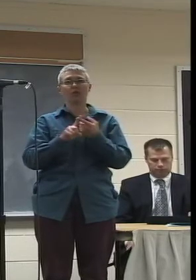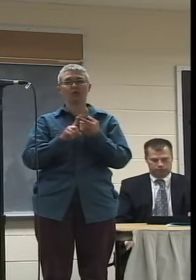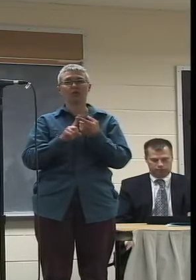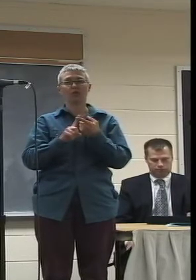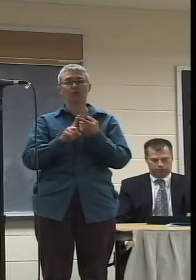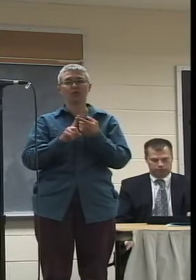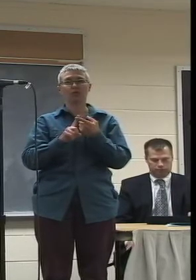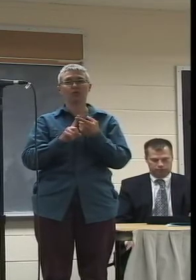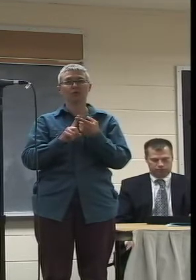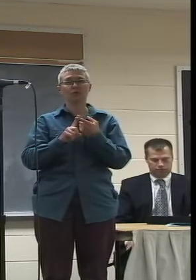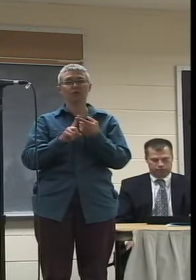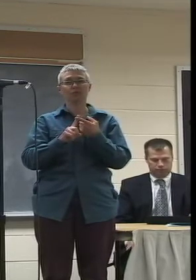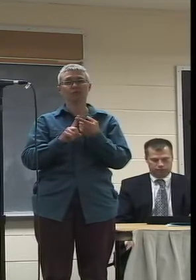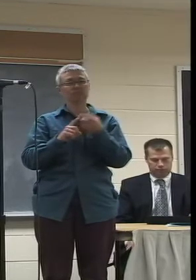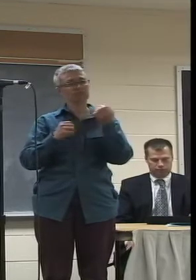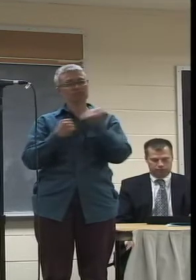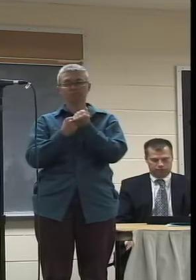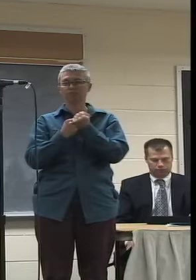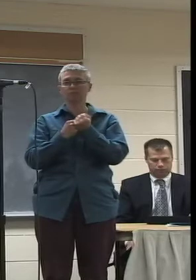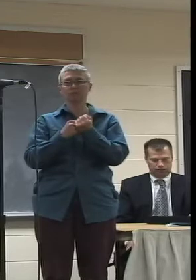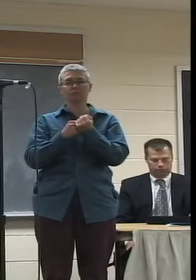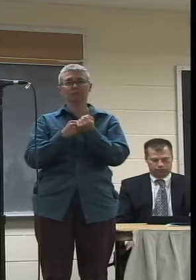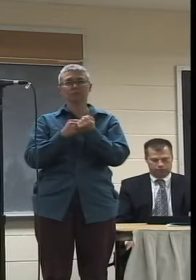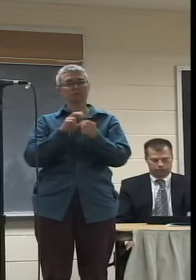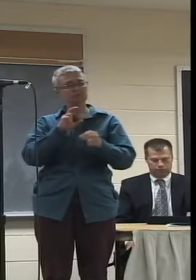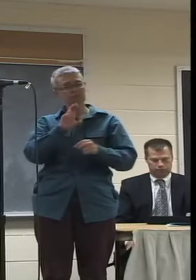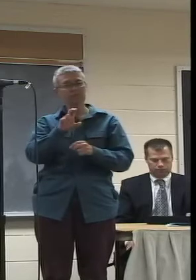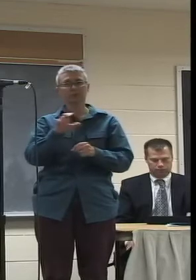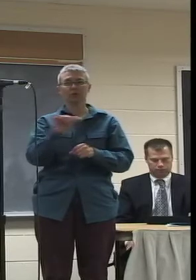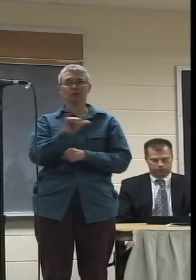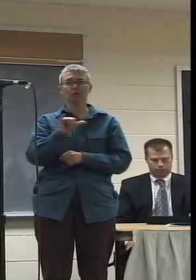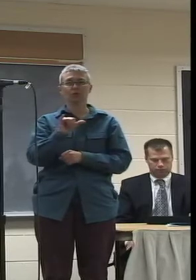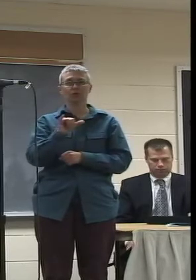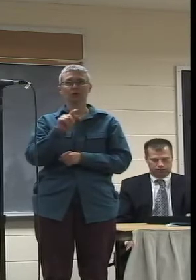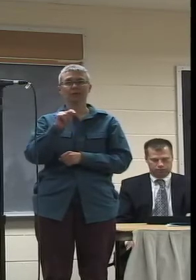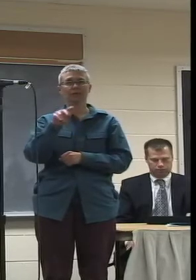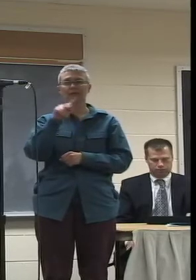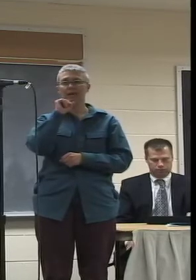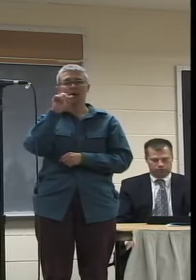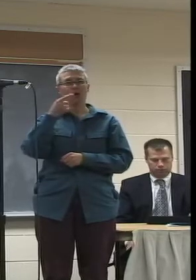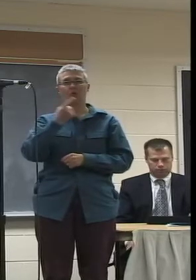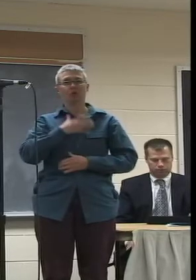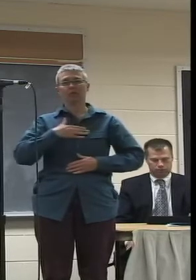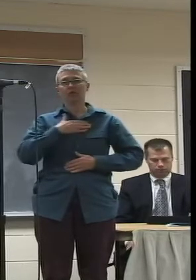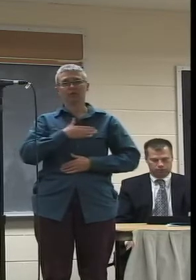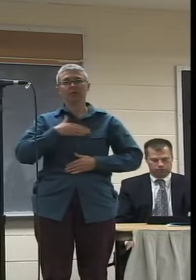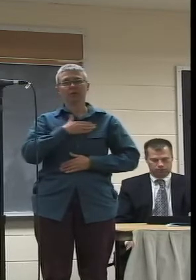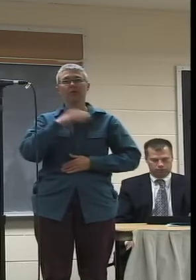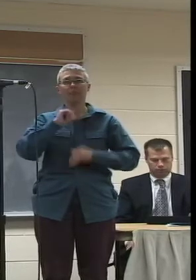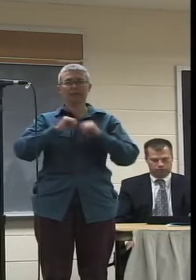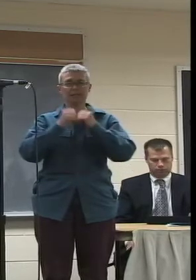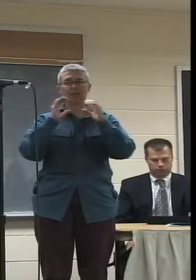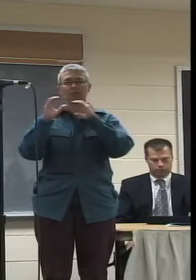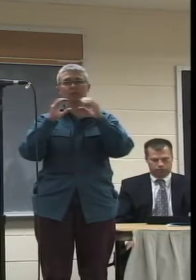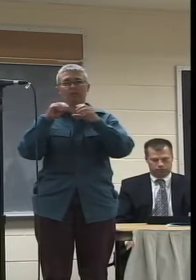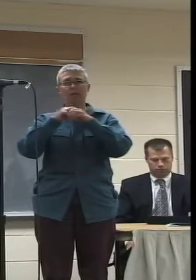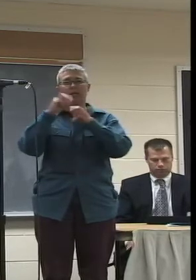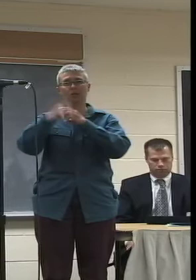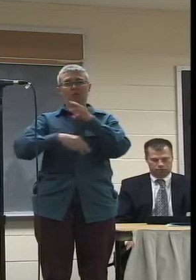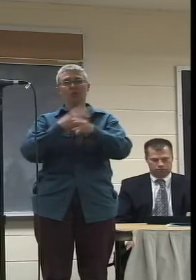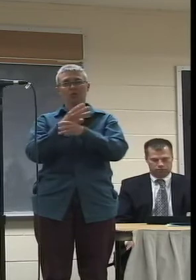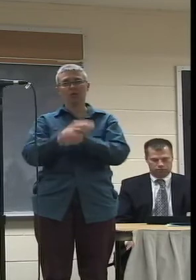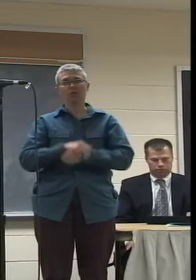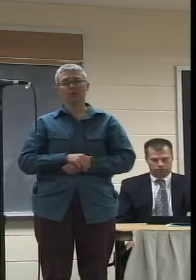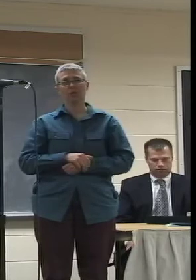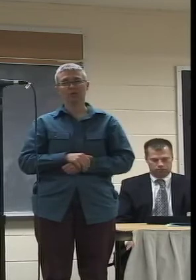kick in on this because television is not just an entertainment medium. It's a vehicle for how we communicate in the world. And not